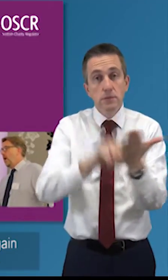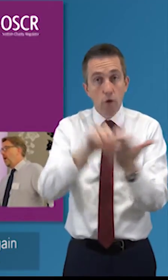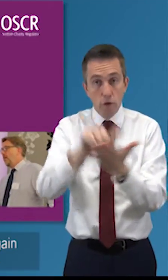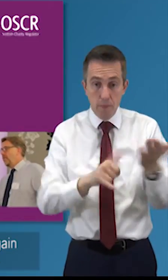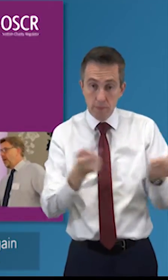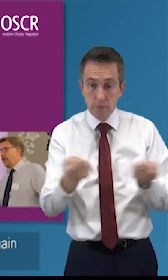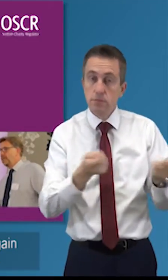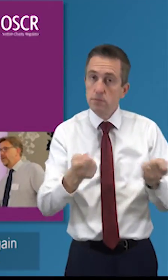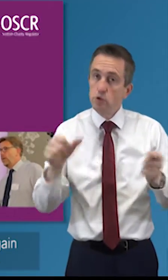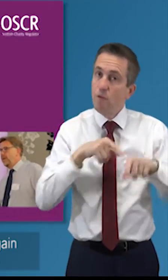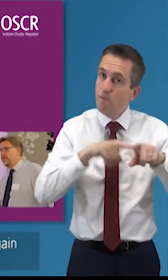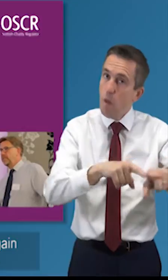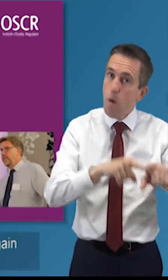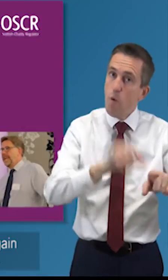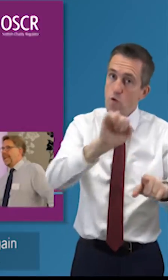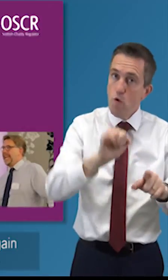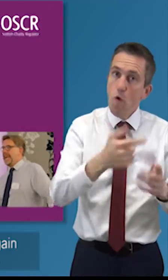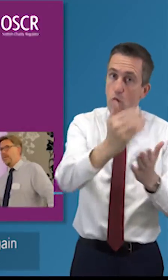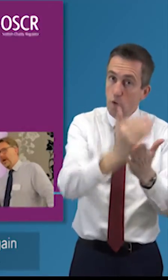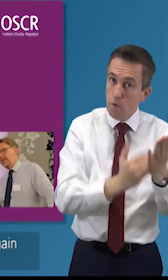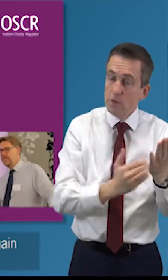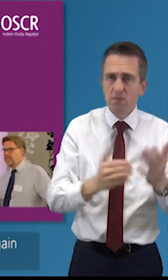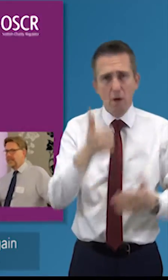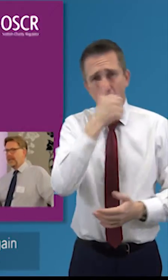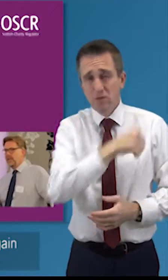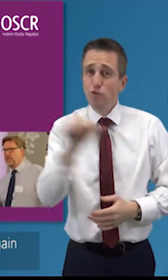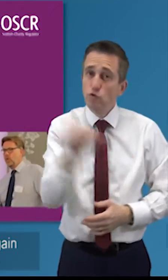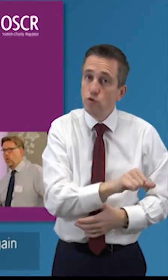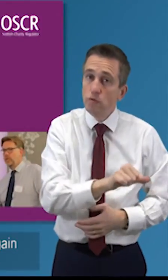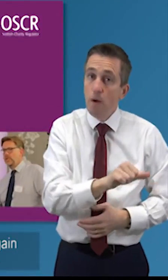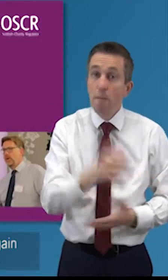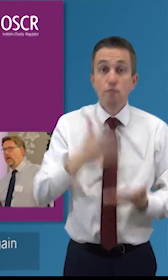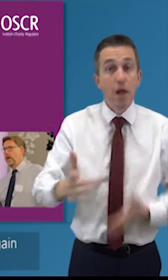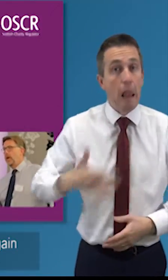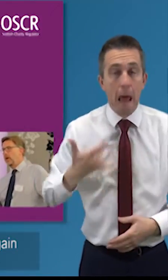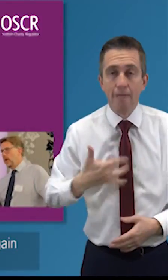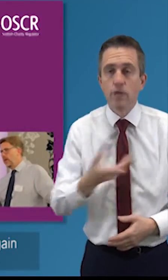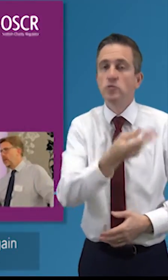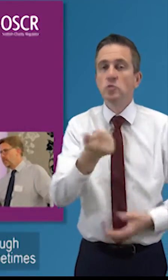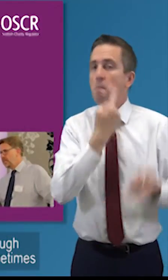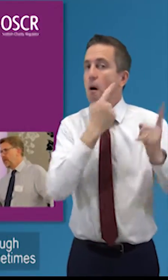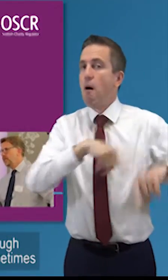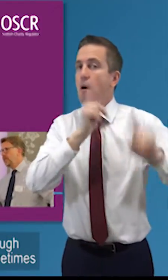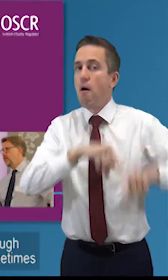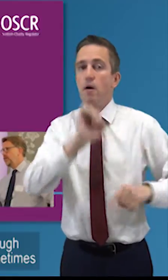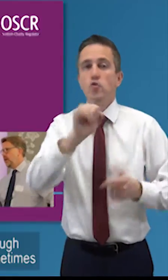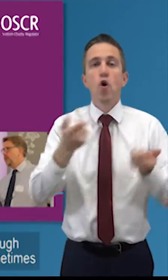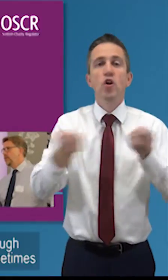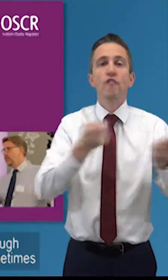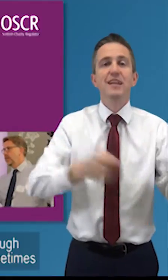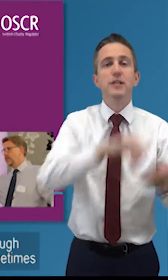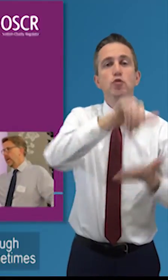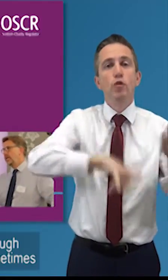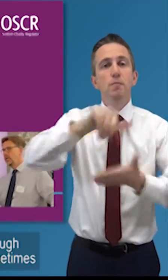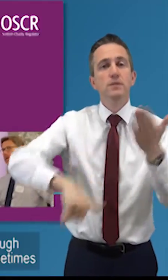um that again sounds obvious in practice it isn't always go there is a tendency for